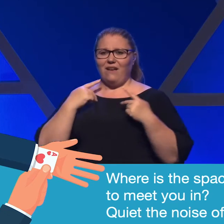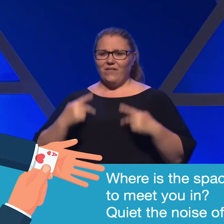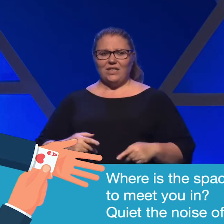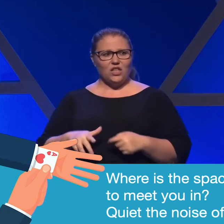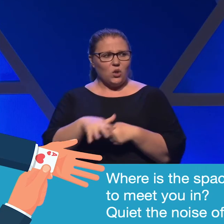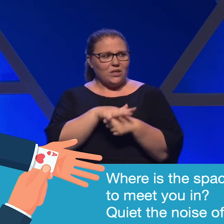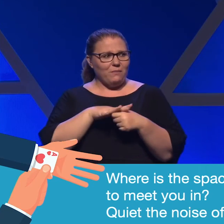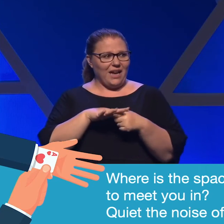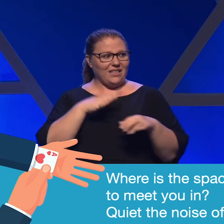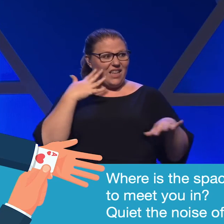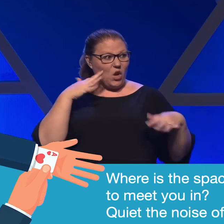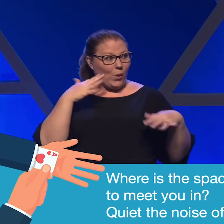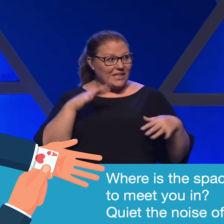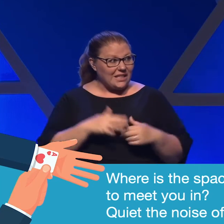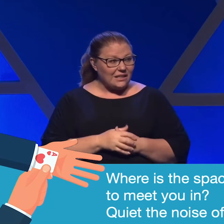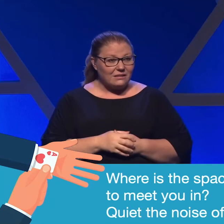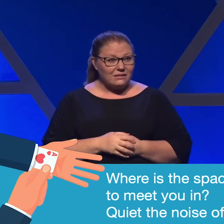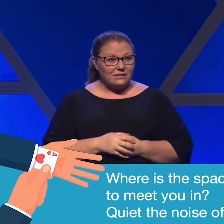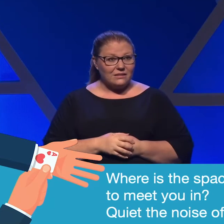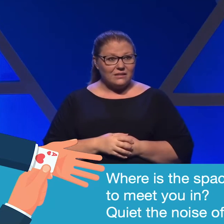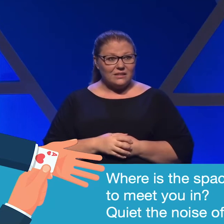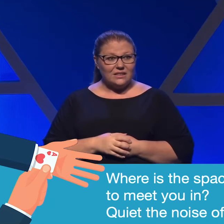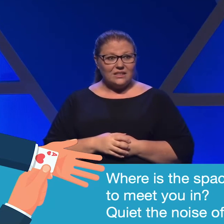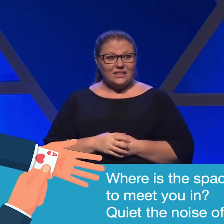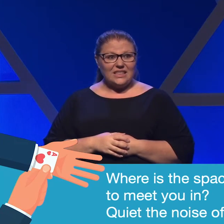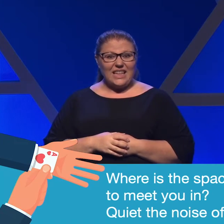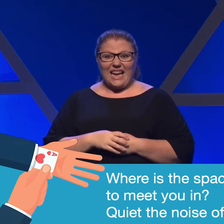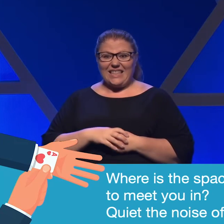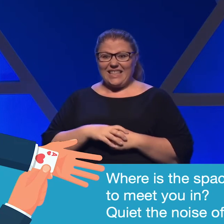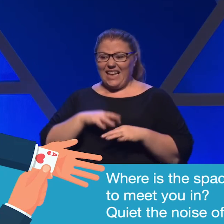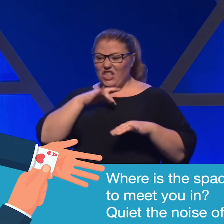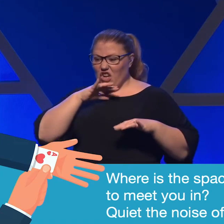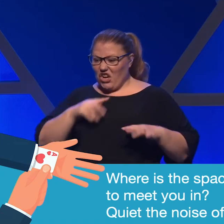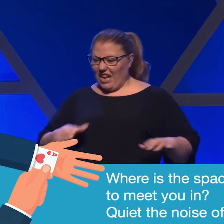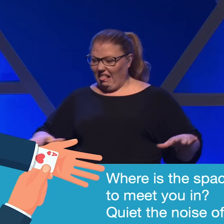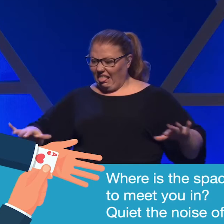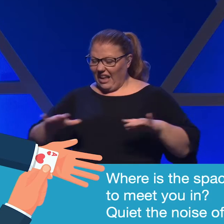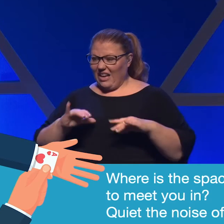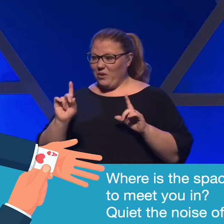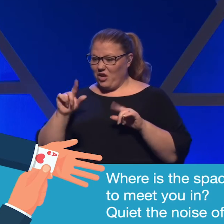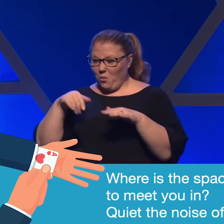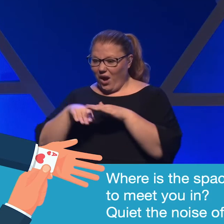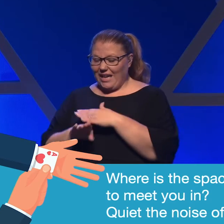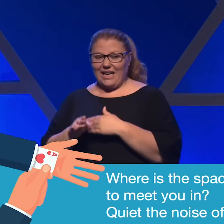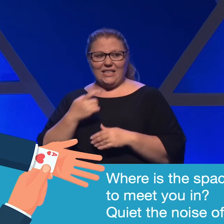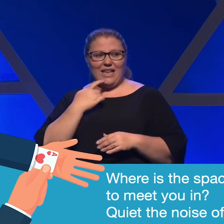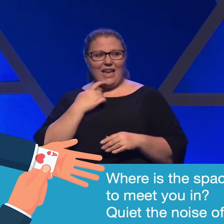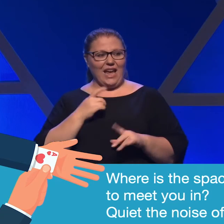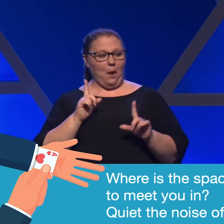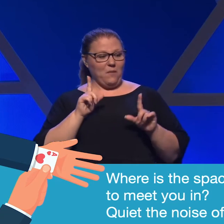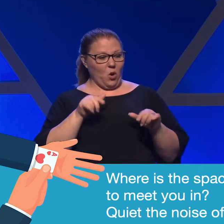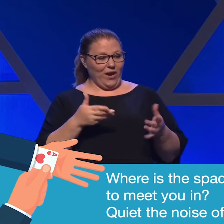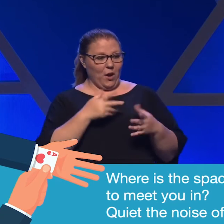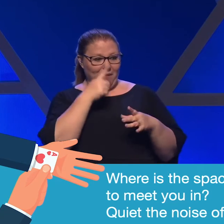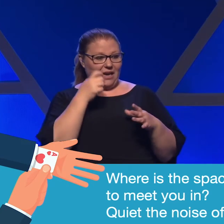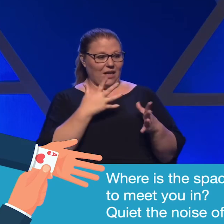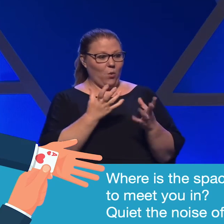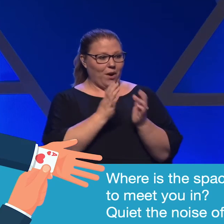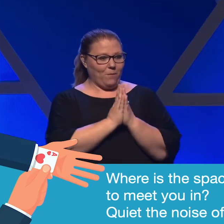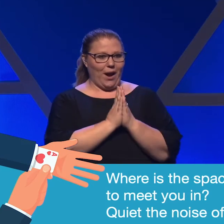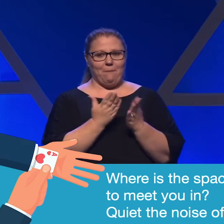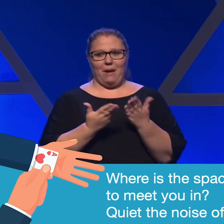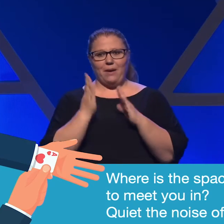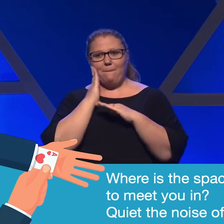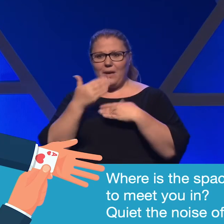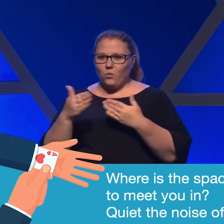noisy? I mean, is it cluttered? When you walk in, you think, okay, I'm coming here because I'm going to pray. You might be walking into